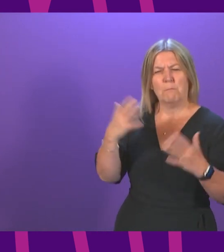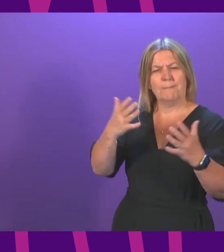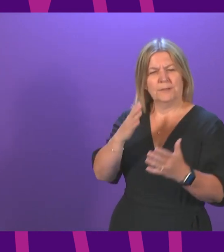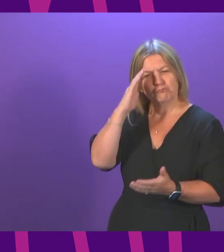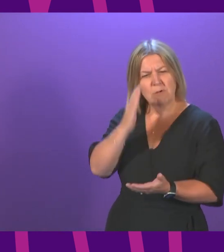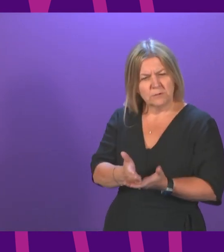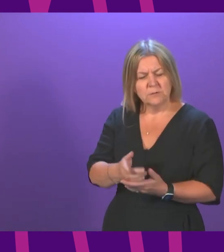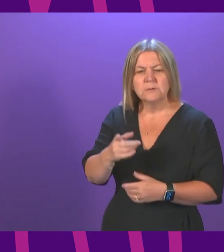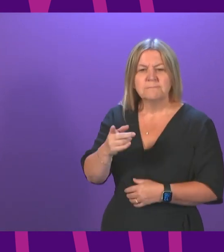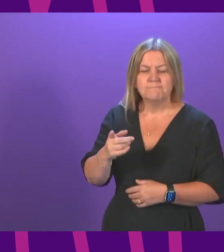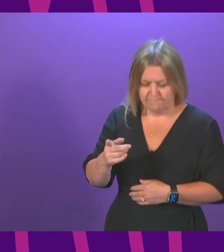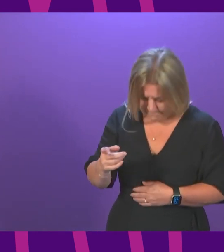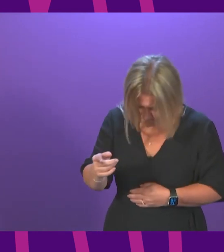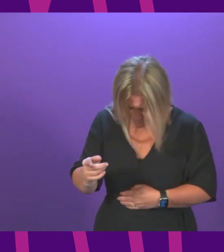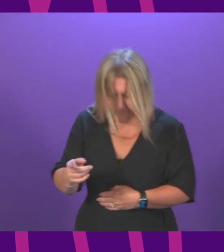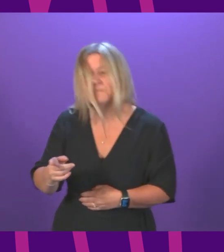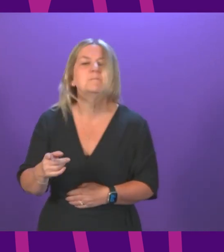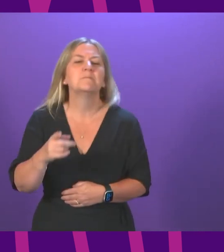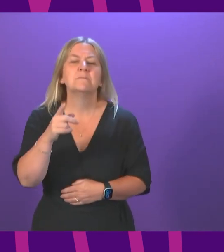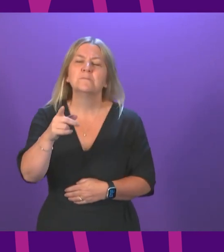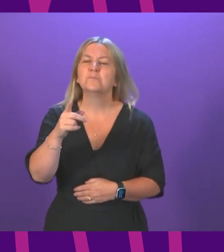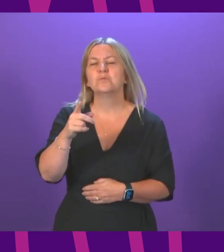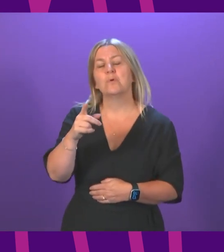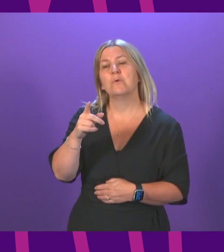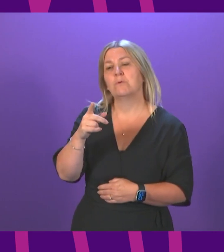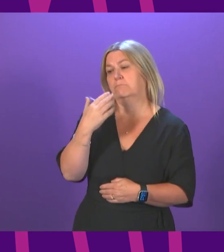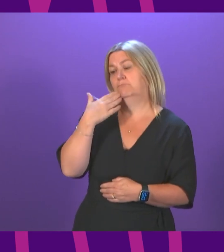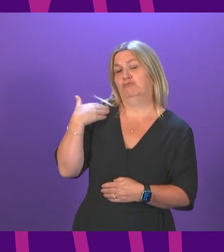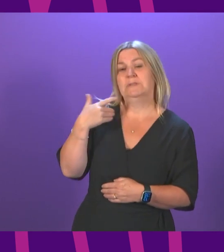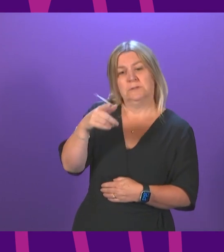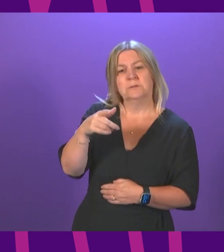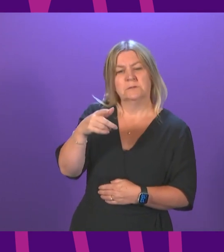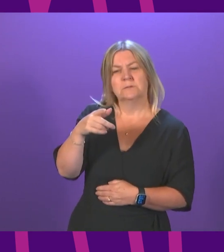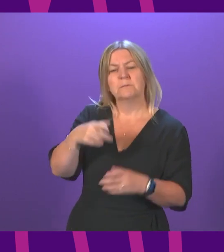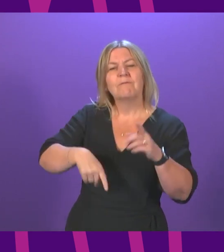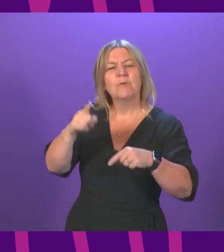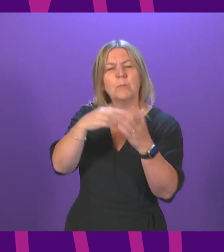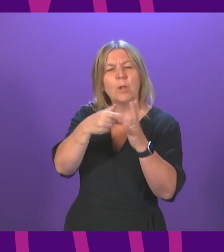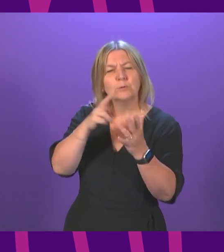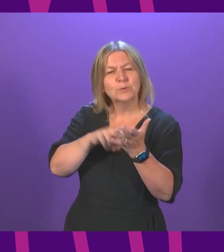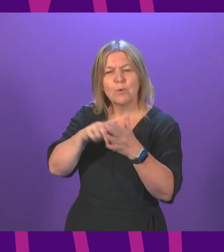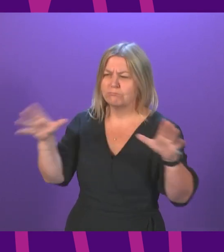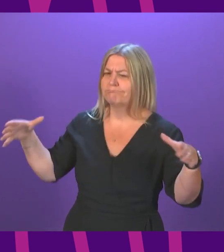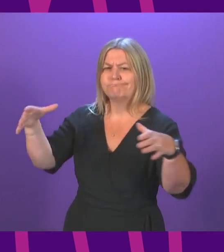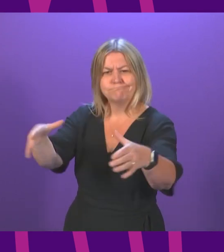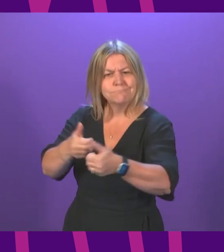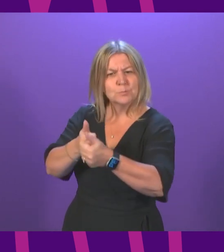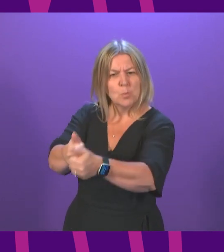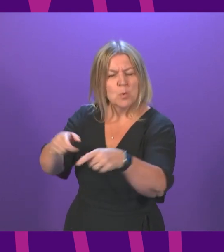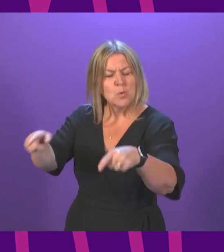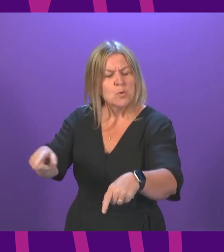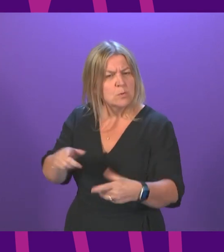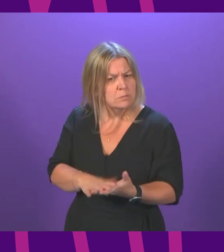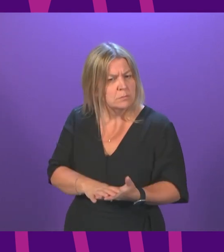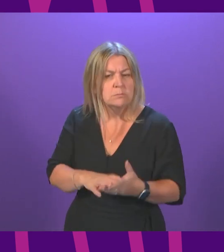In recent weeks, we have allowed 3,000 football fans to attend a fan zone, but said parents can't attend an outdoor sports day. Trampoline centres can